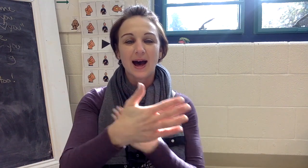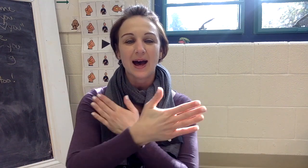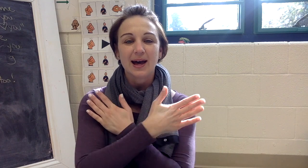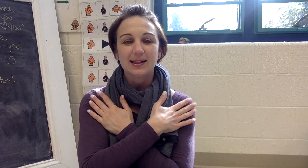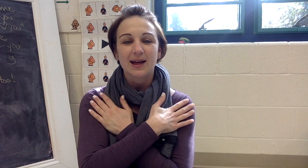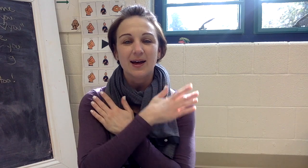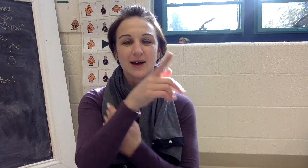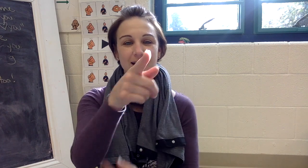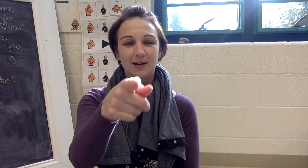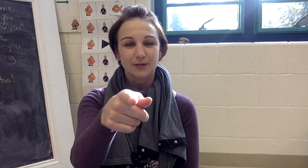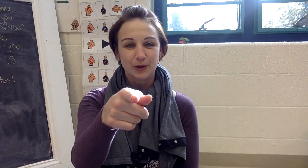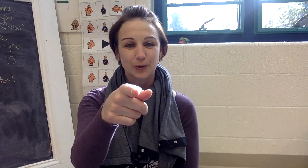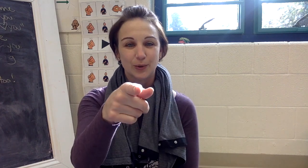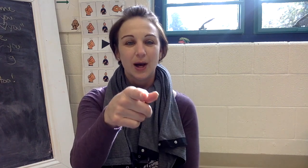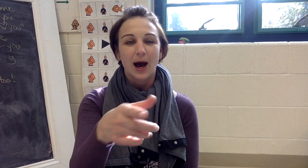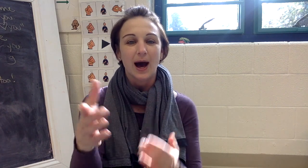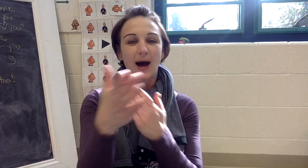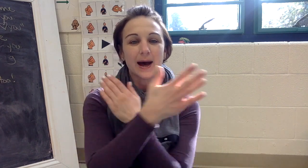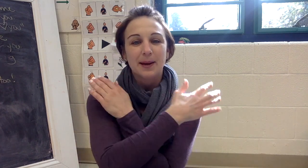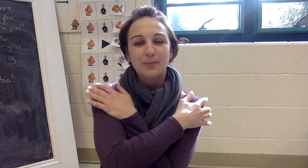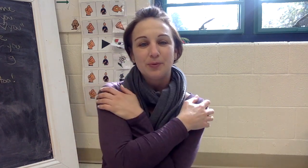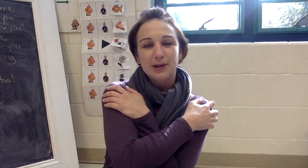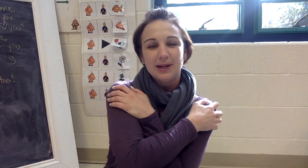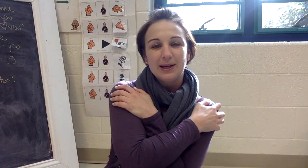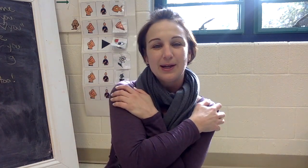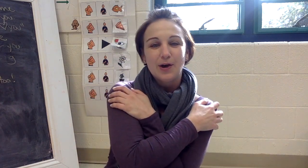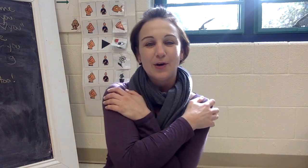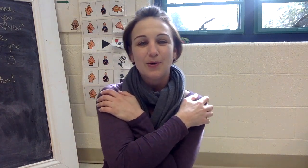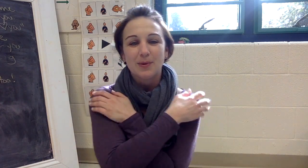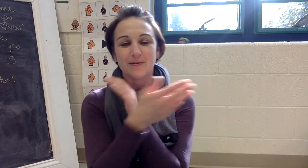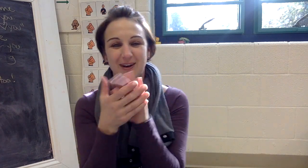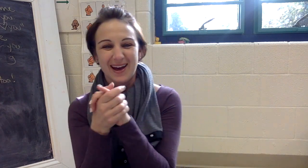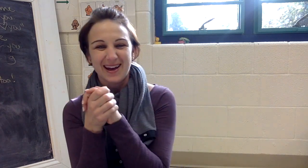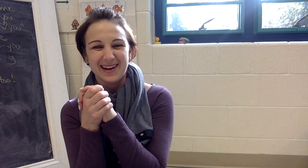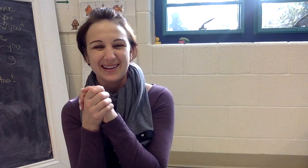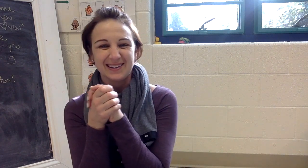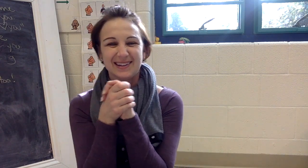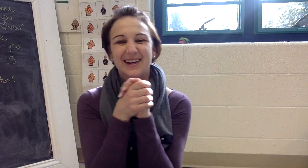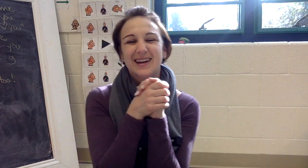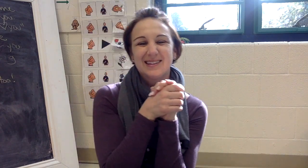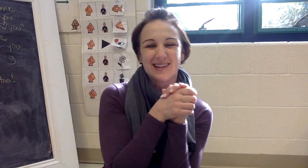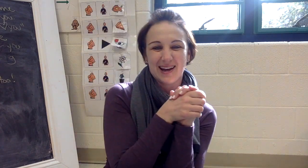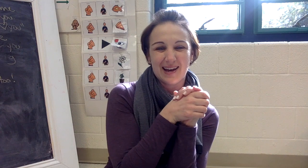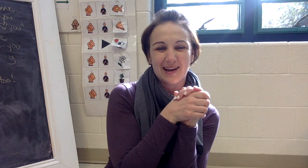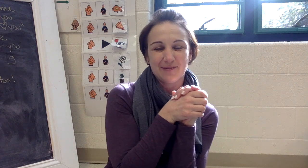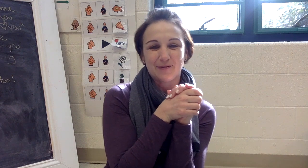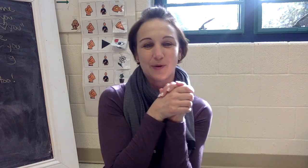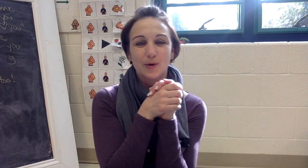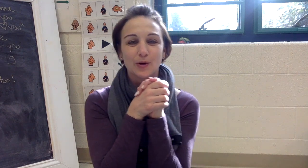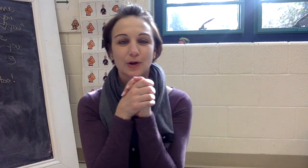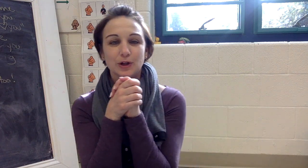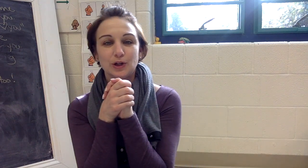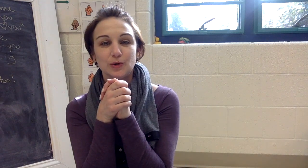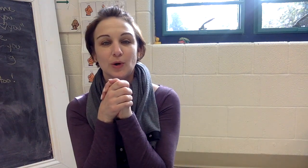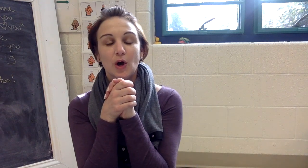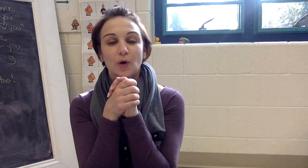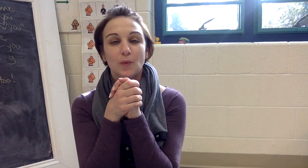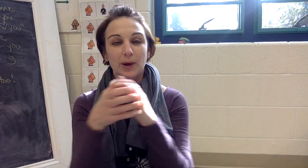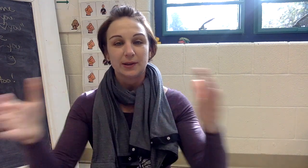love you. I'm bringing home a valentine for you with